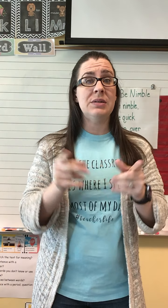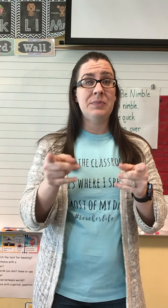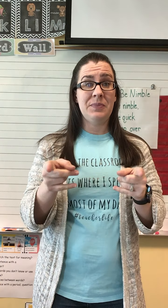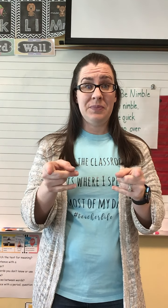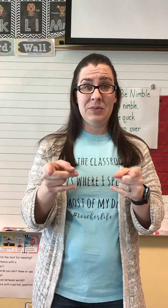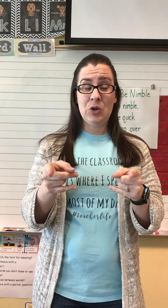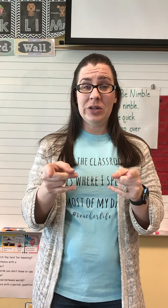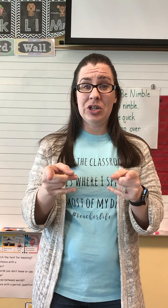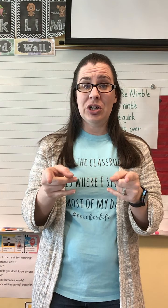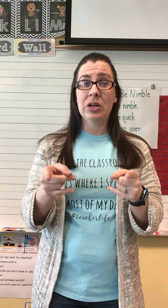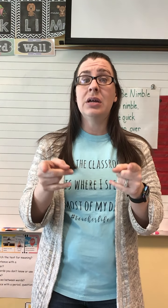Your turn.